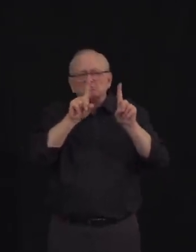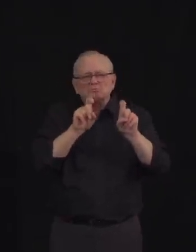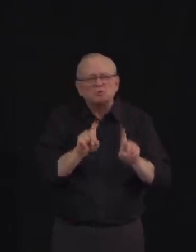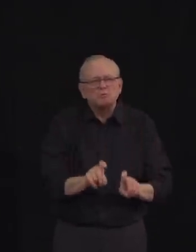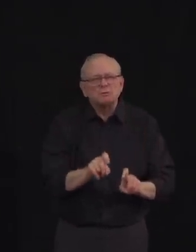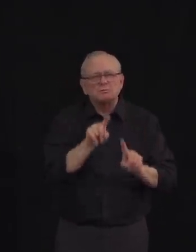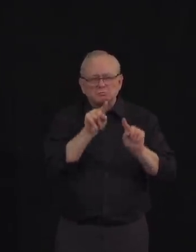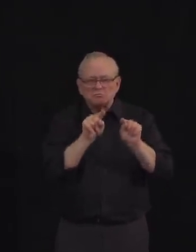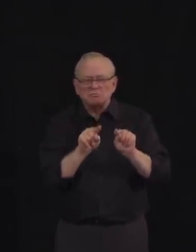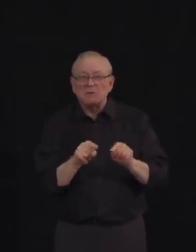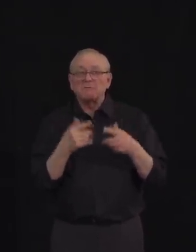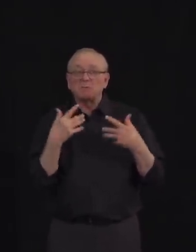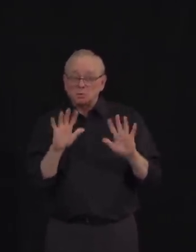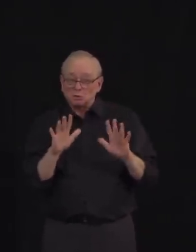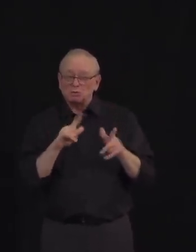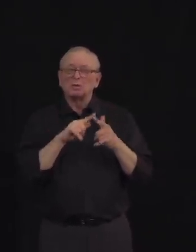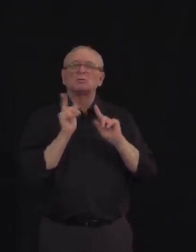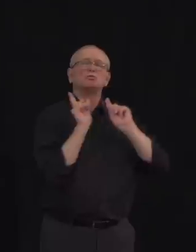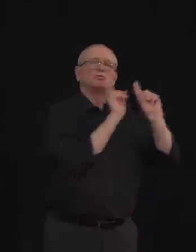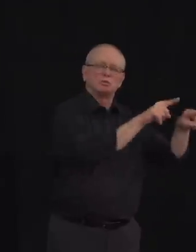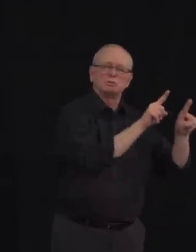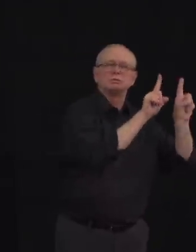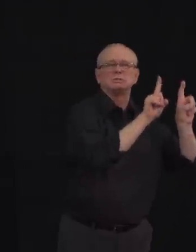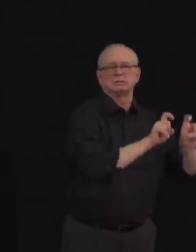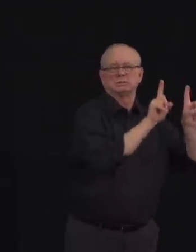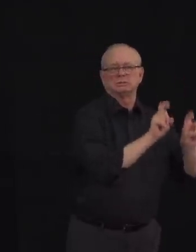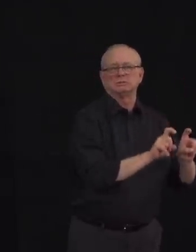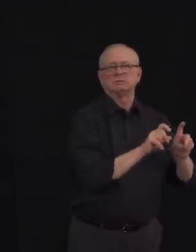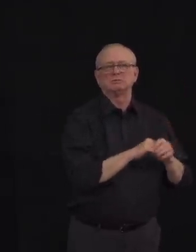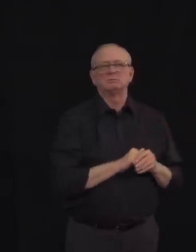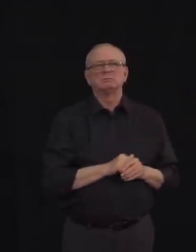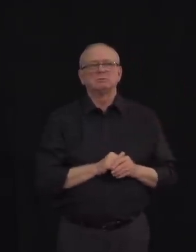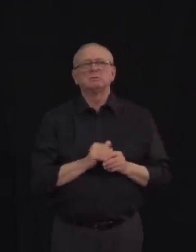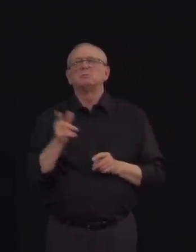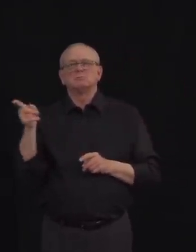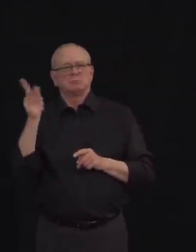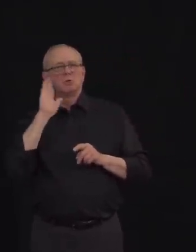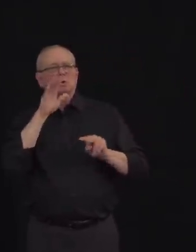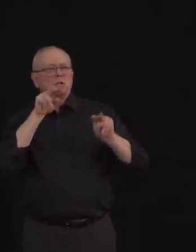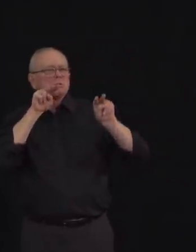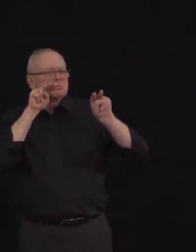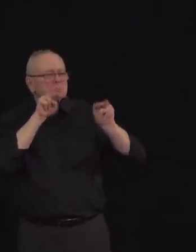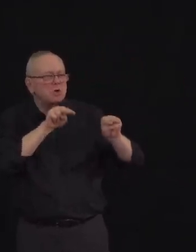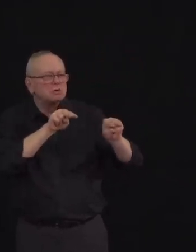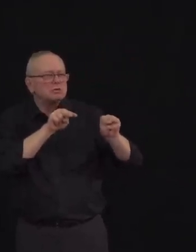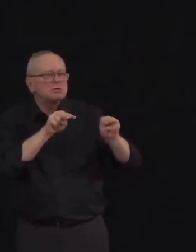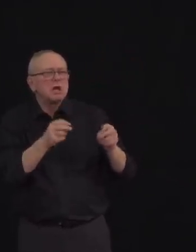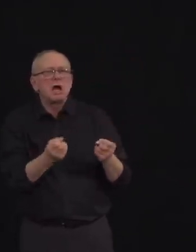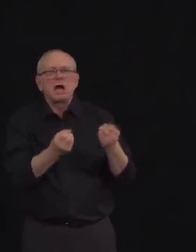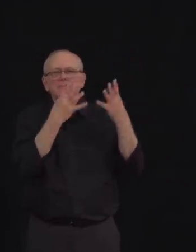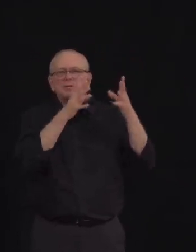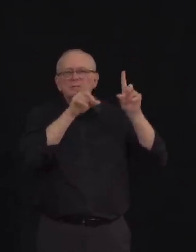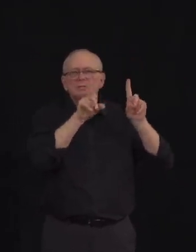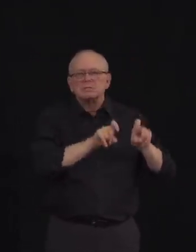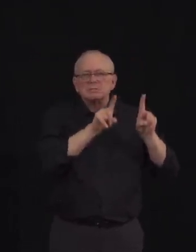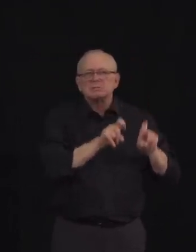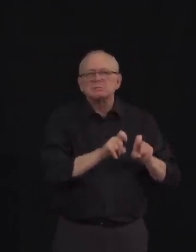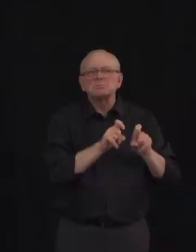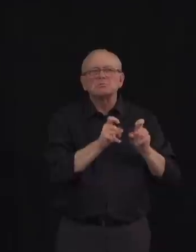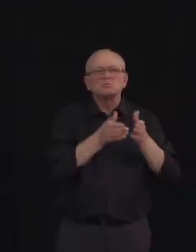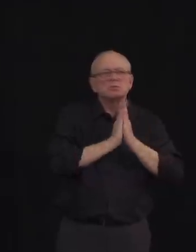and may need to make adjustments at some point in the future if we have more requests for testing than the capacity to perform them.